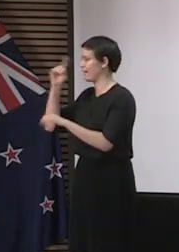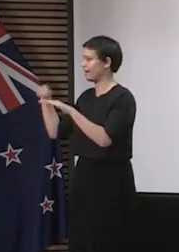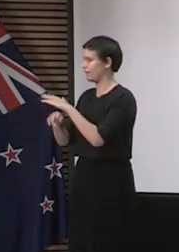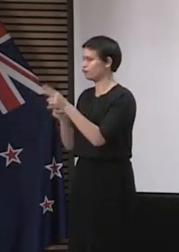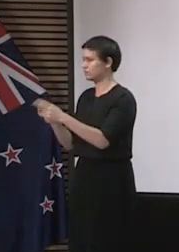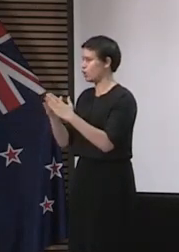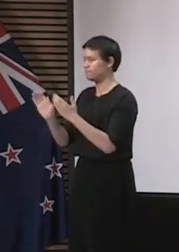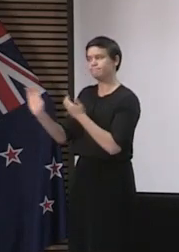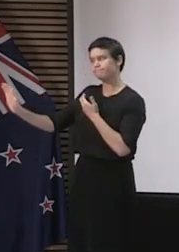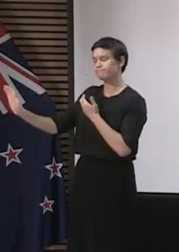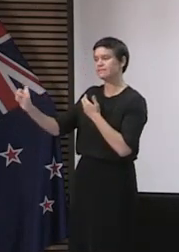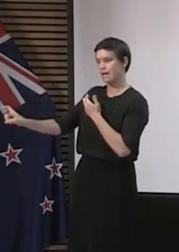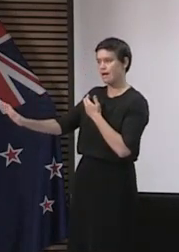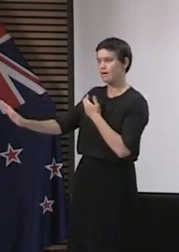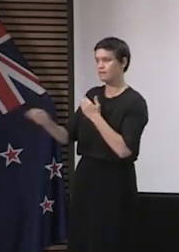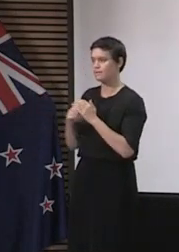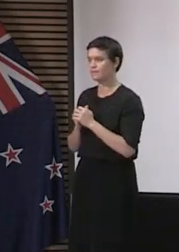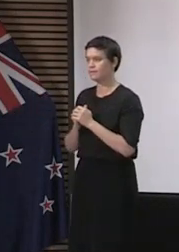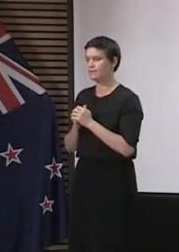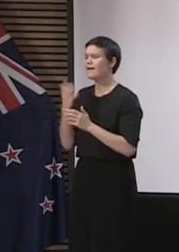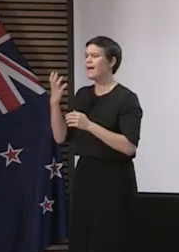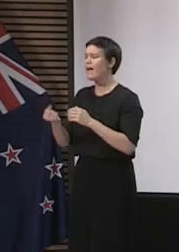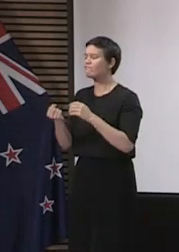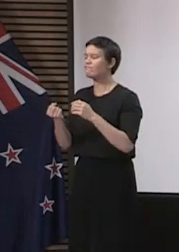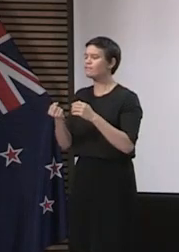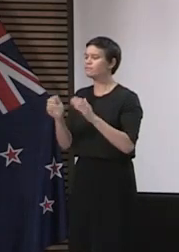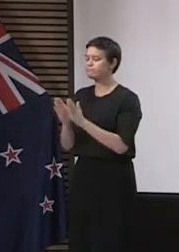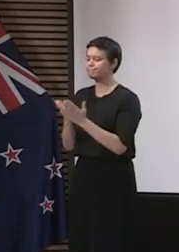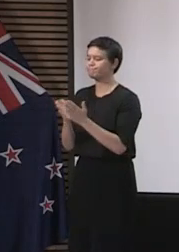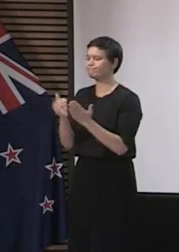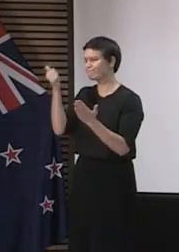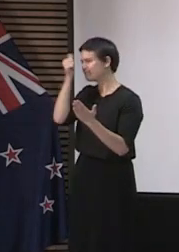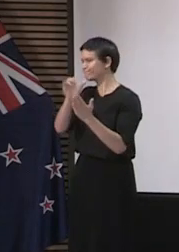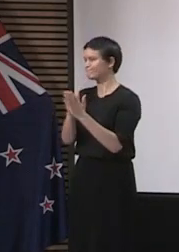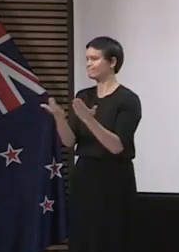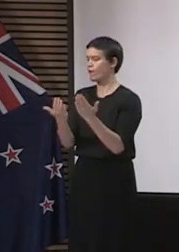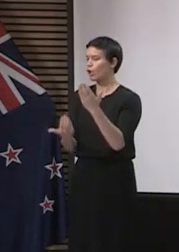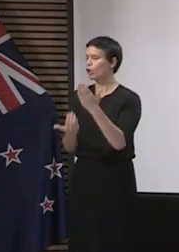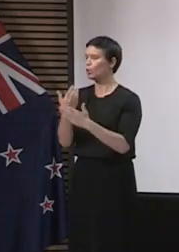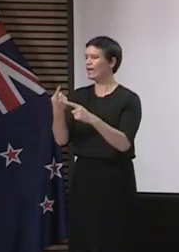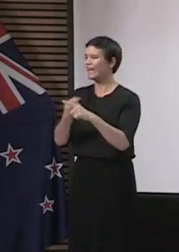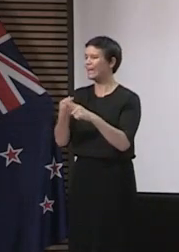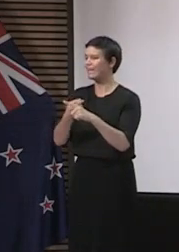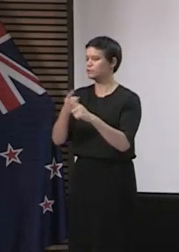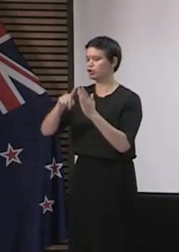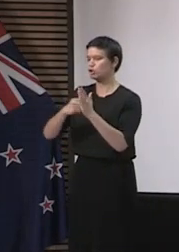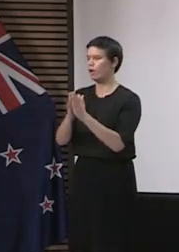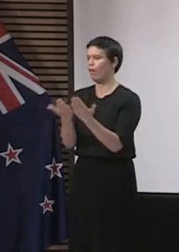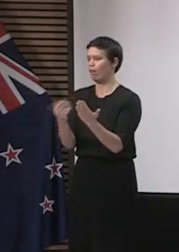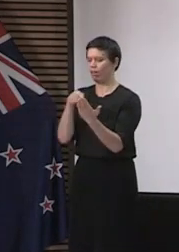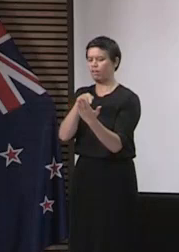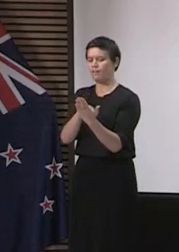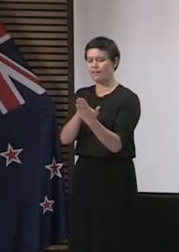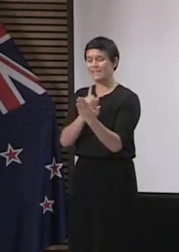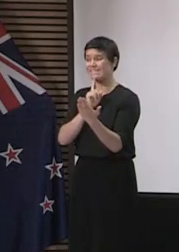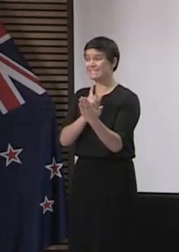and there's some paper just published in the New England Journal of Medicine about the experience in the US where they've got actually infection in 10%